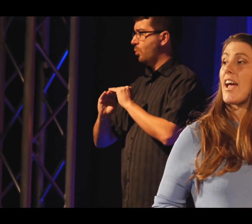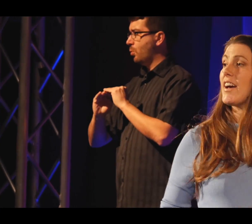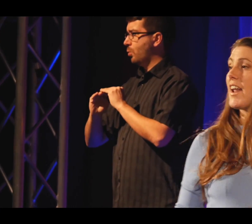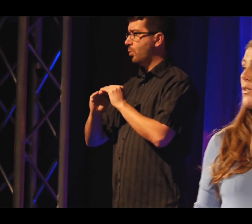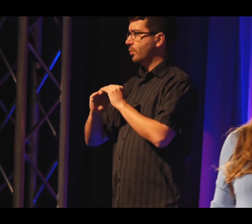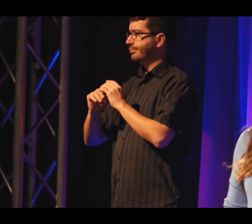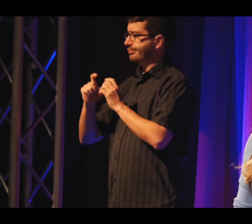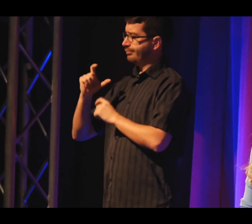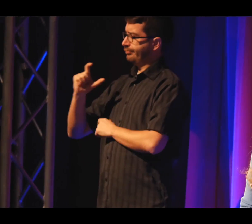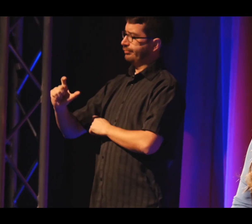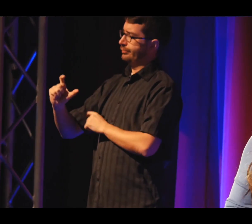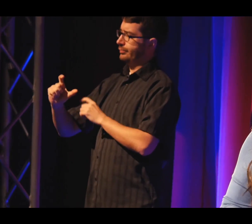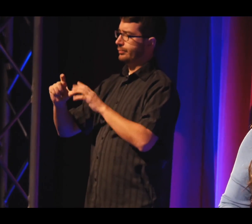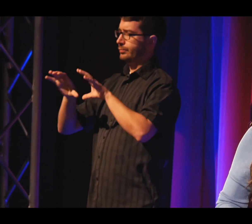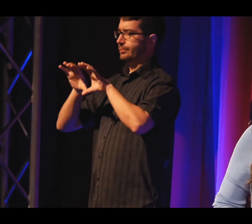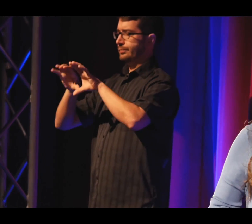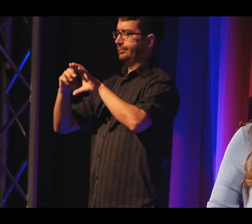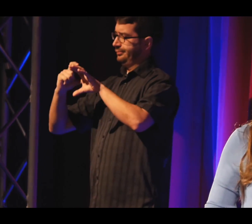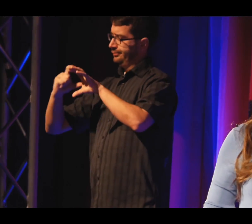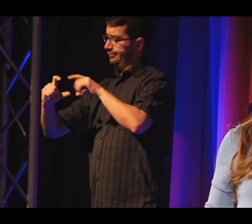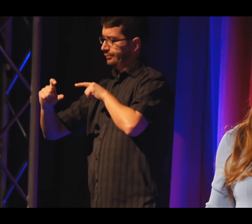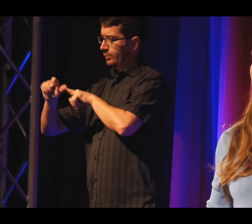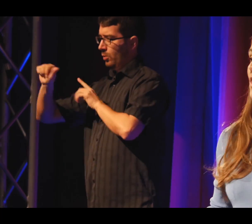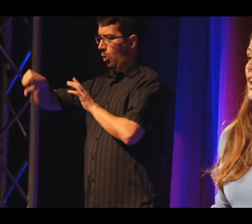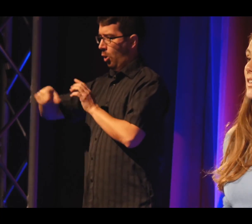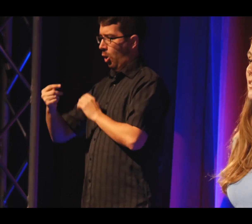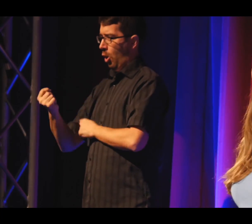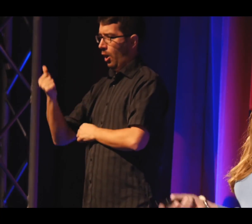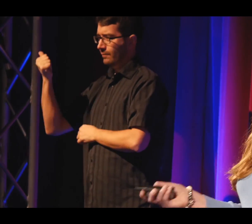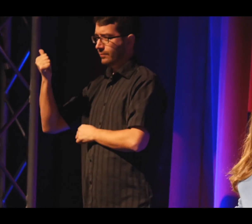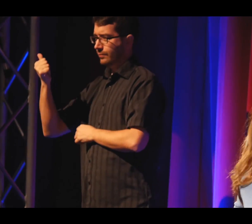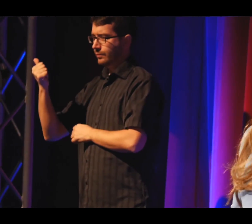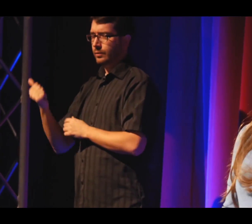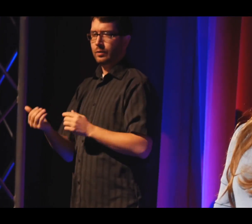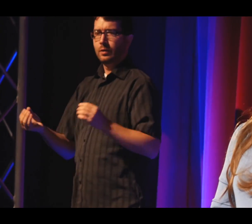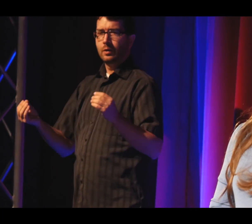tumor that I cut out. It's more than just a subject of a TEDx talk.